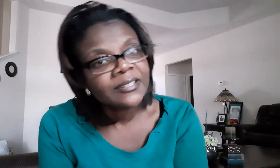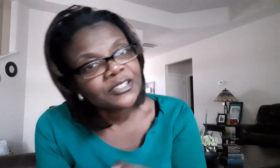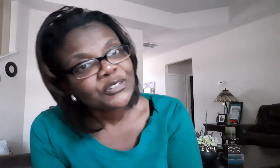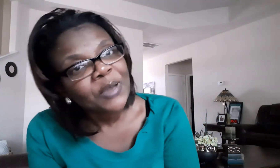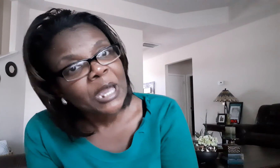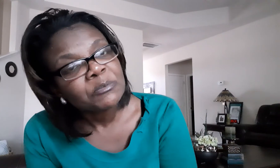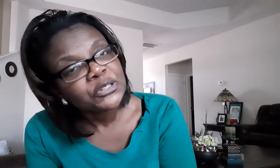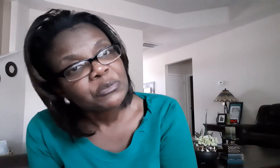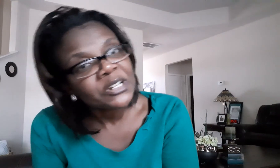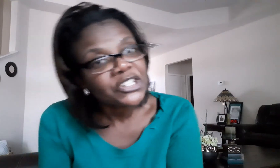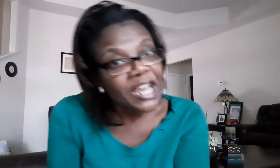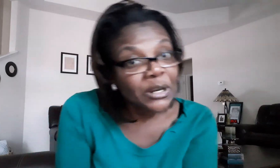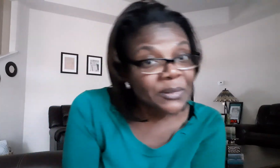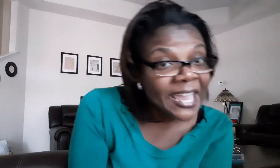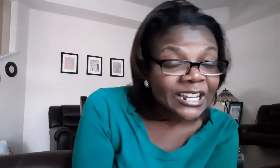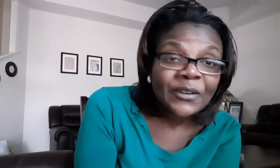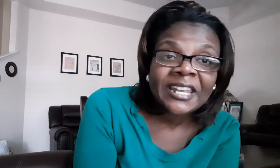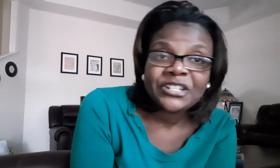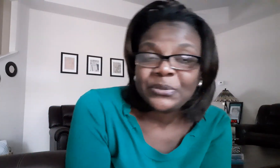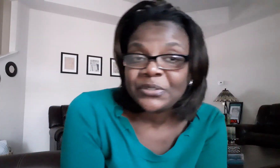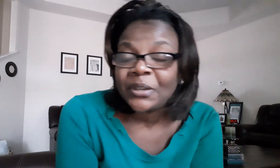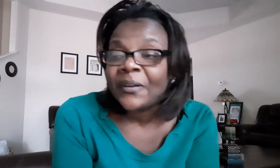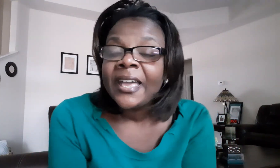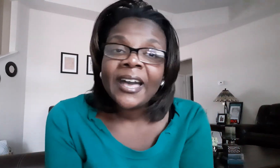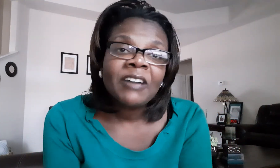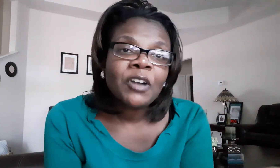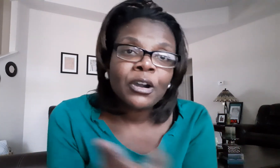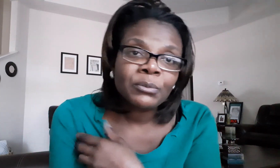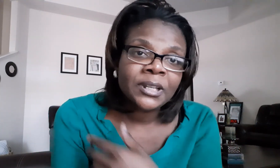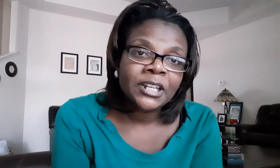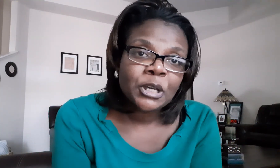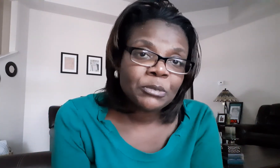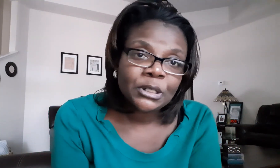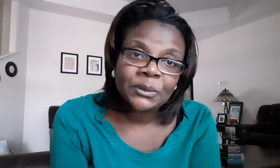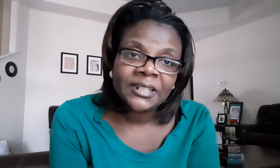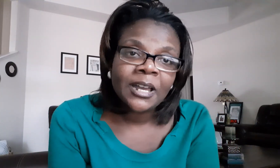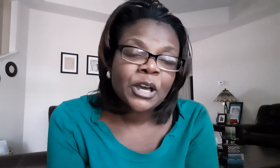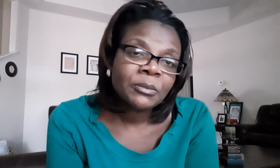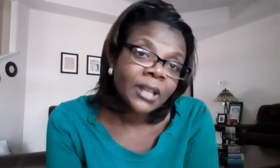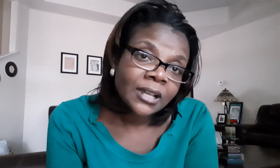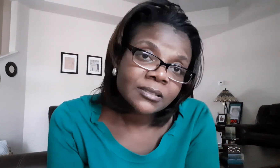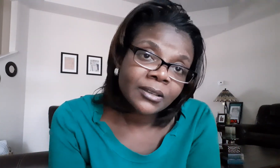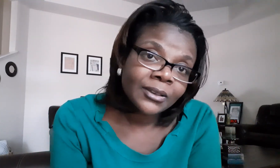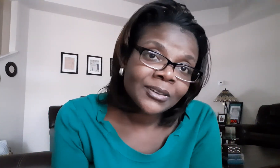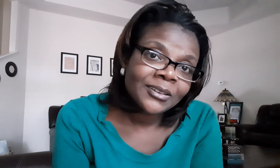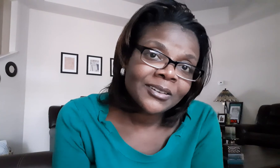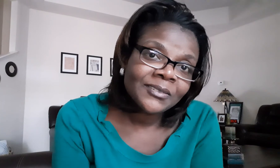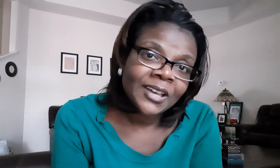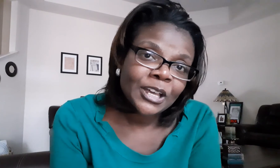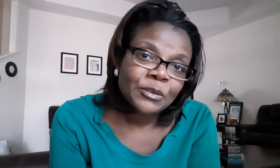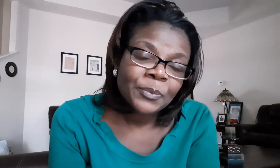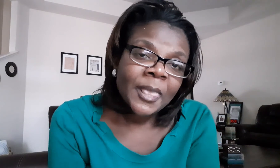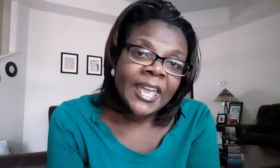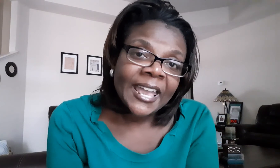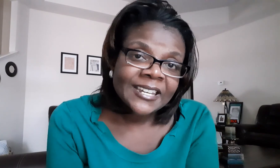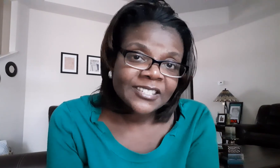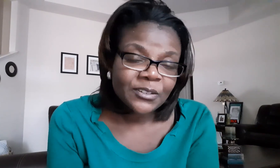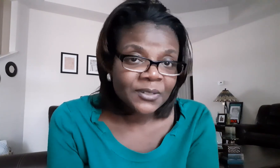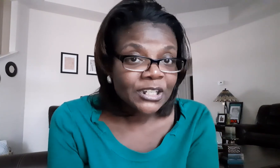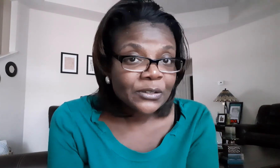subscribed to my channel yeah go ahead and do so i've already uploaded um lots of um asl videos